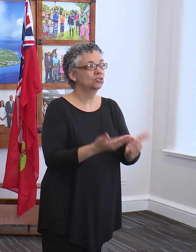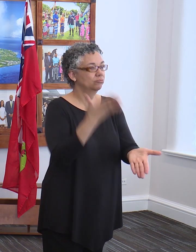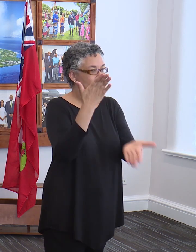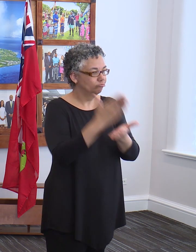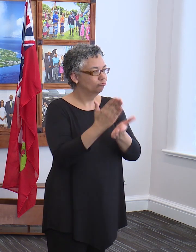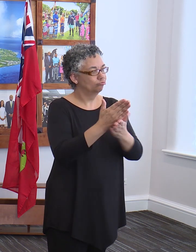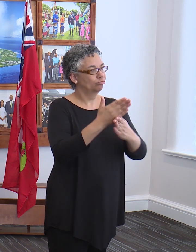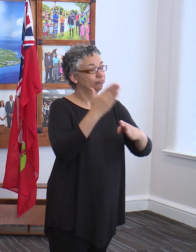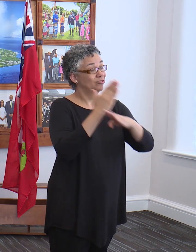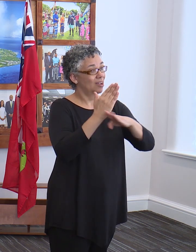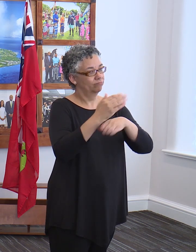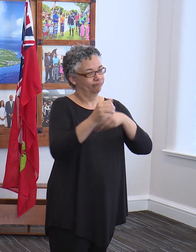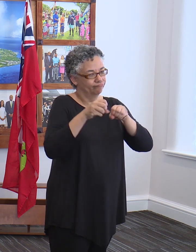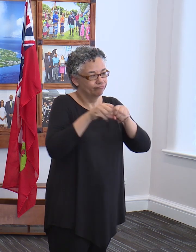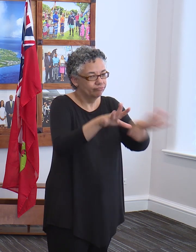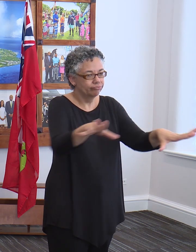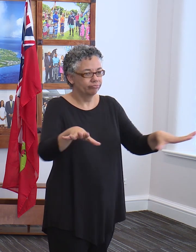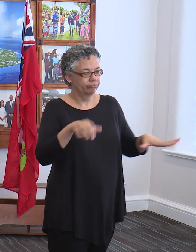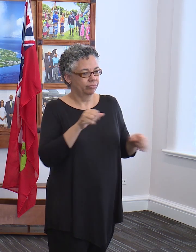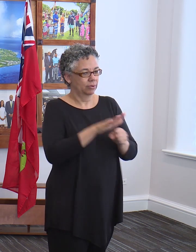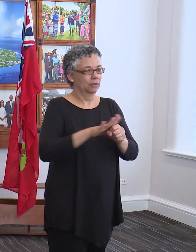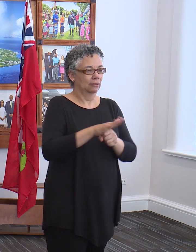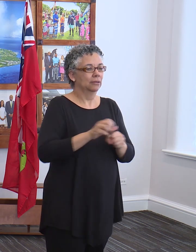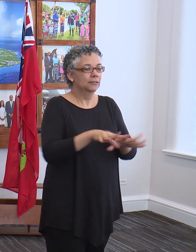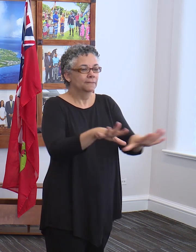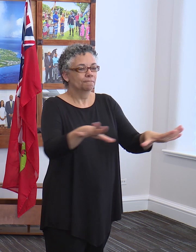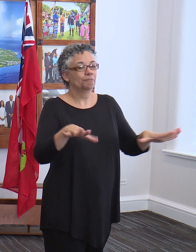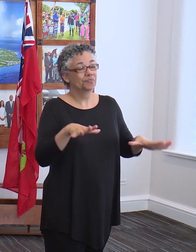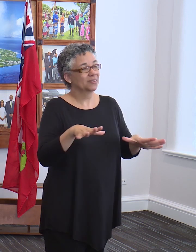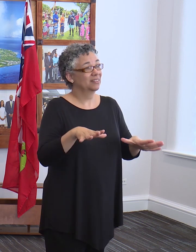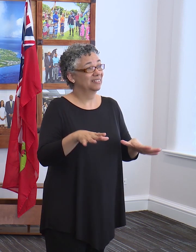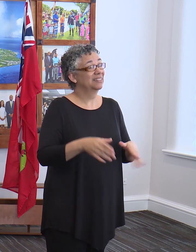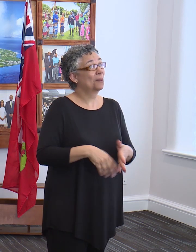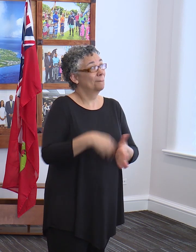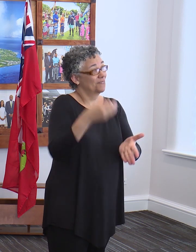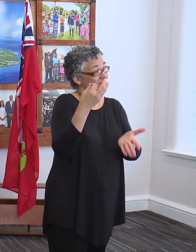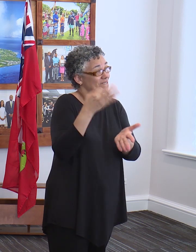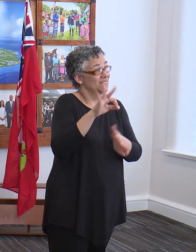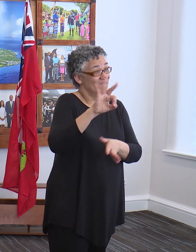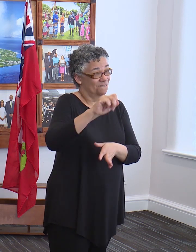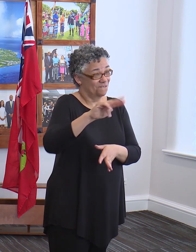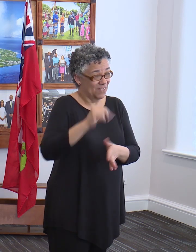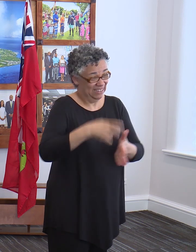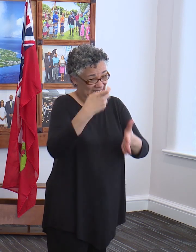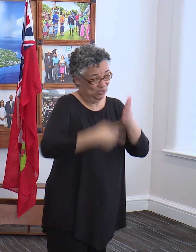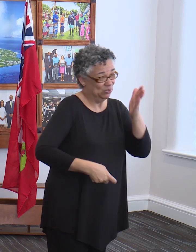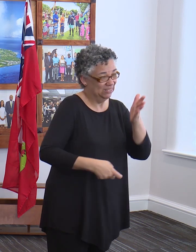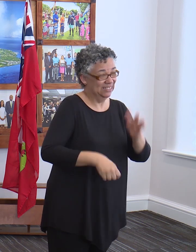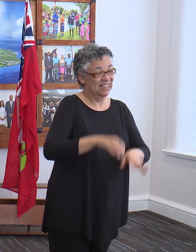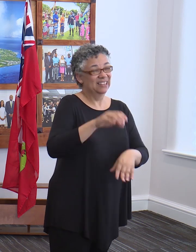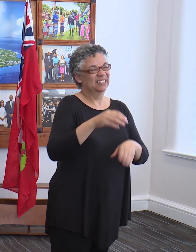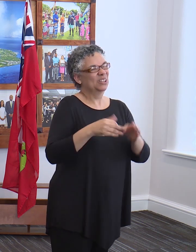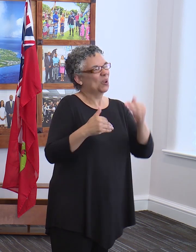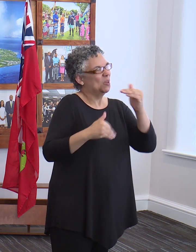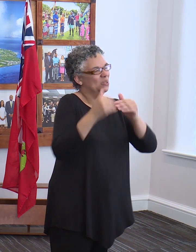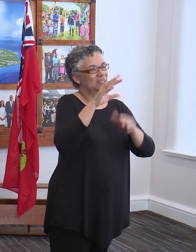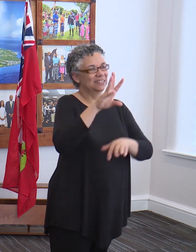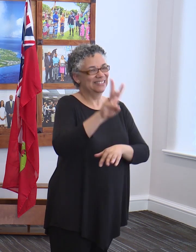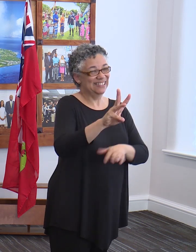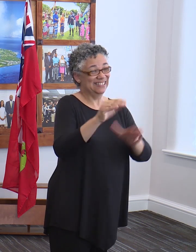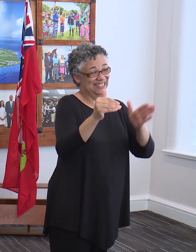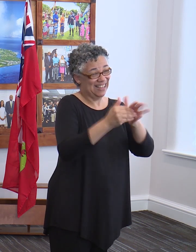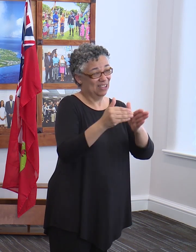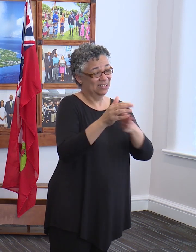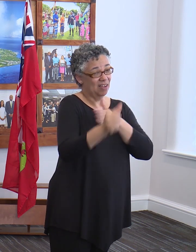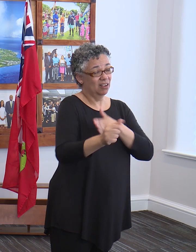COVID-19. Enforceable penalties include a fine up to $6,000 for the first offense and